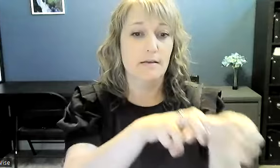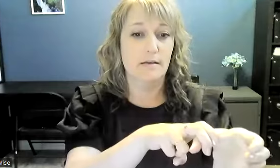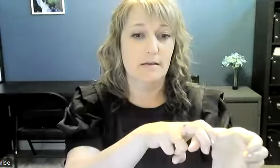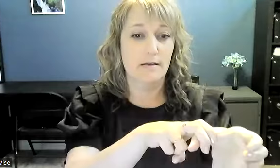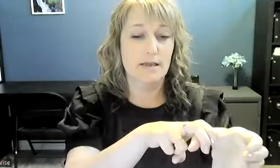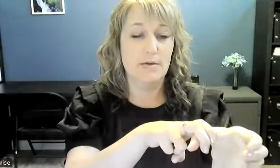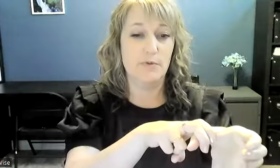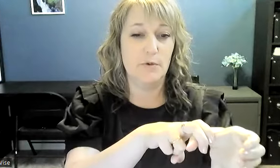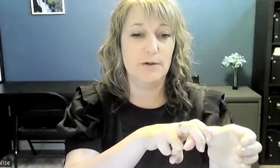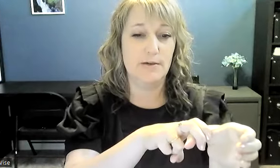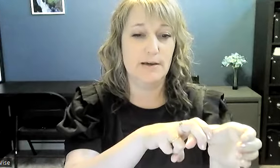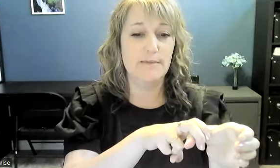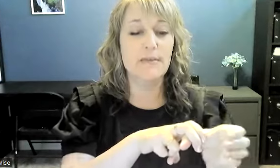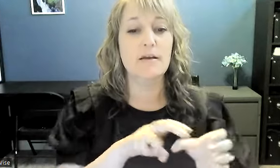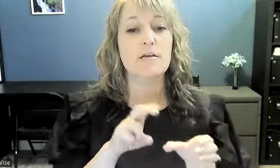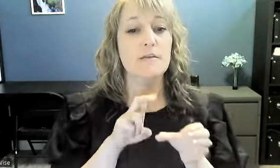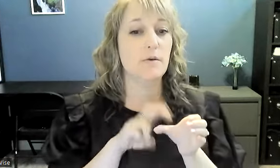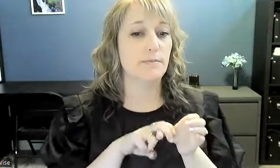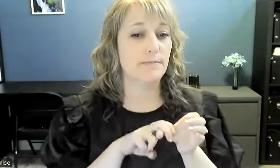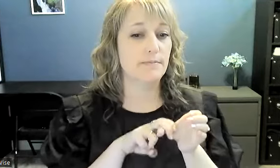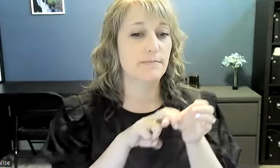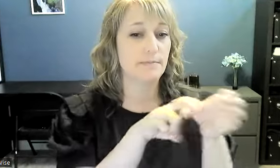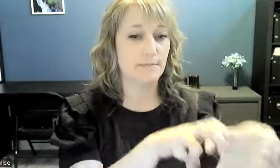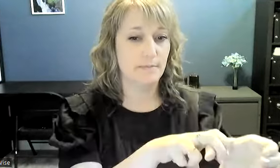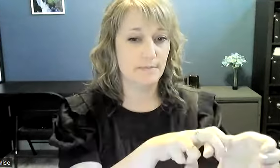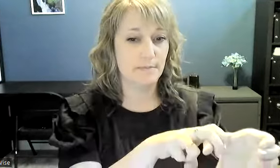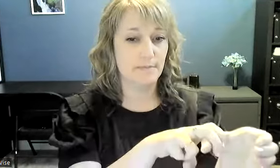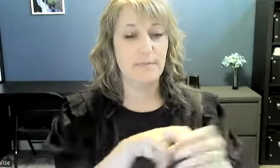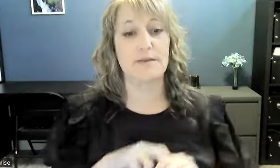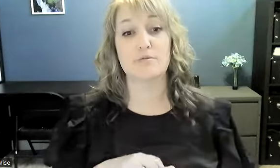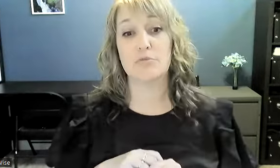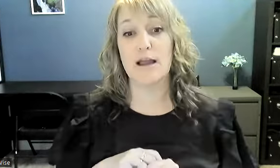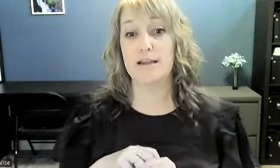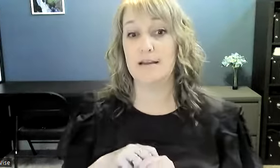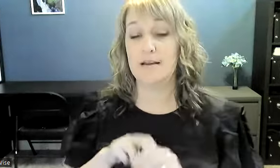and then you move forward okay so is ride in